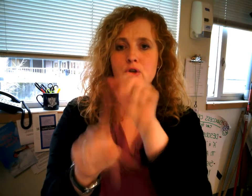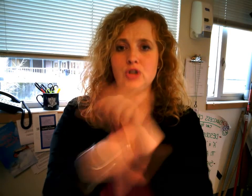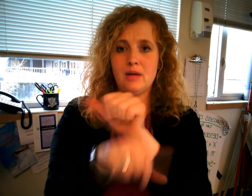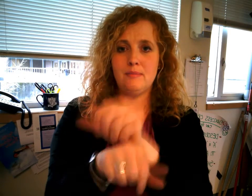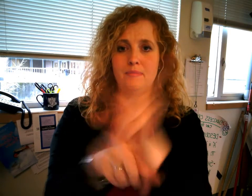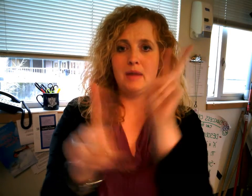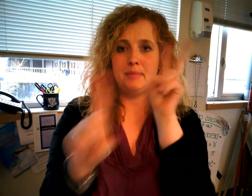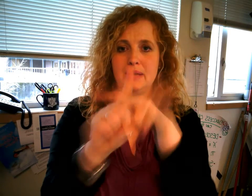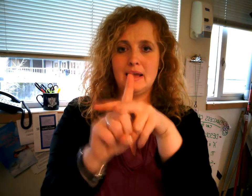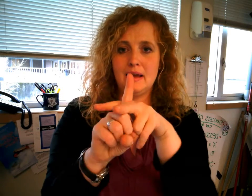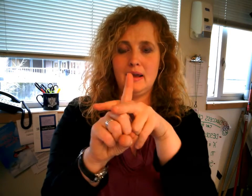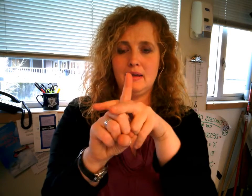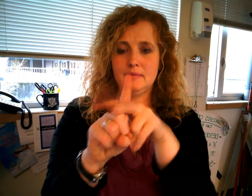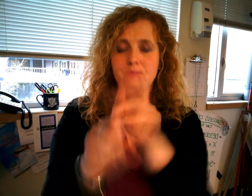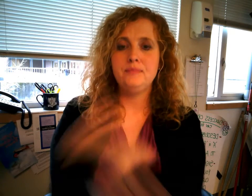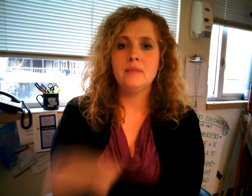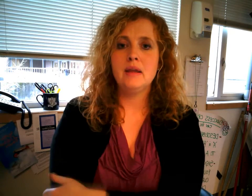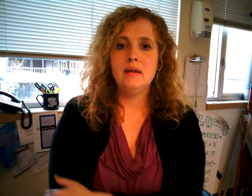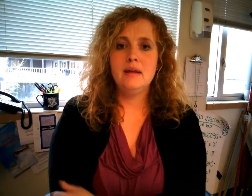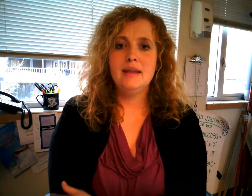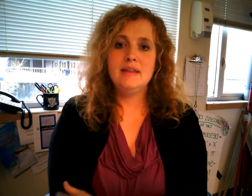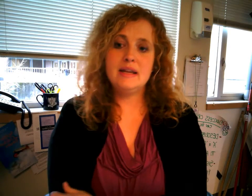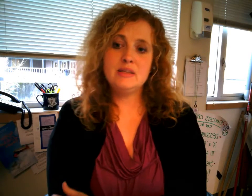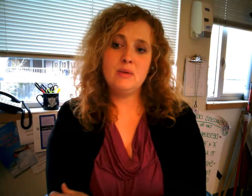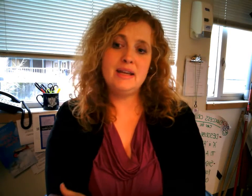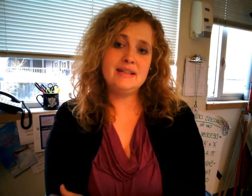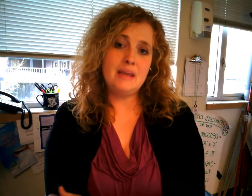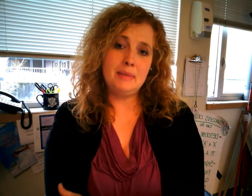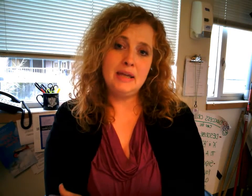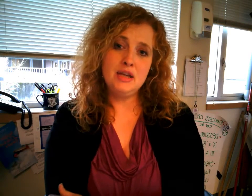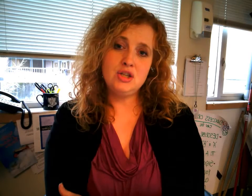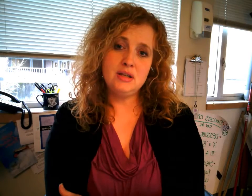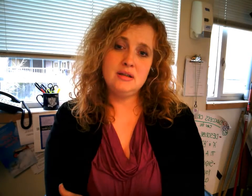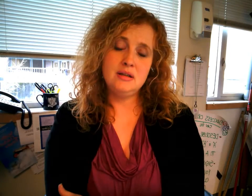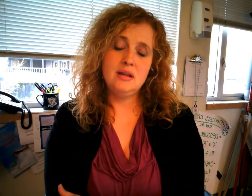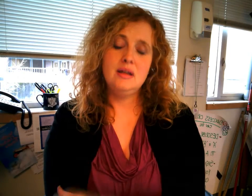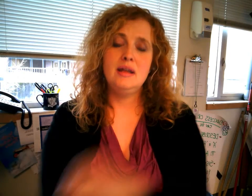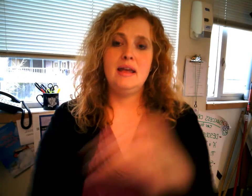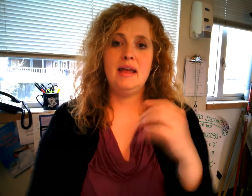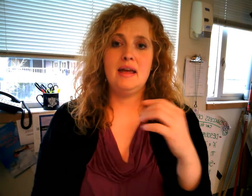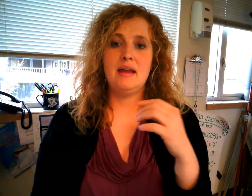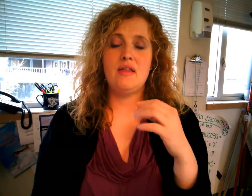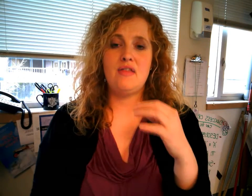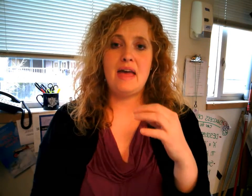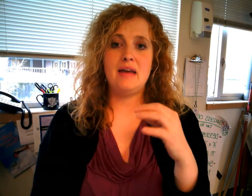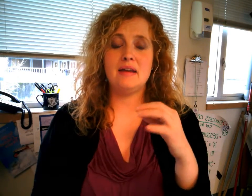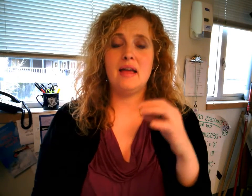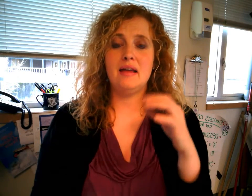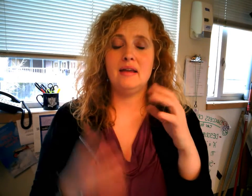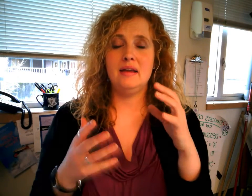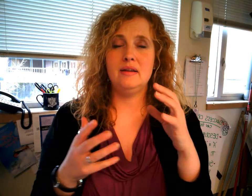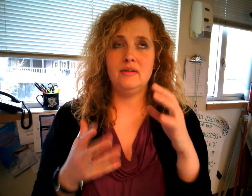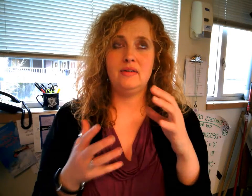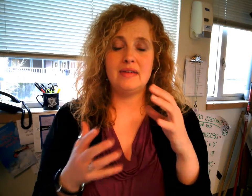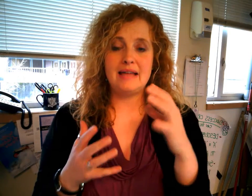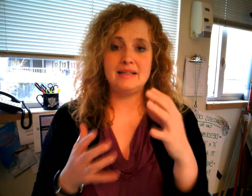job apply the next one is application and that is that sign